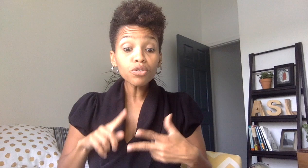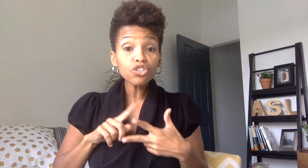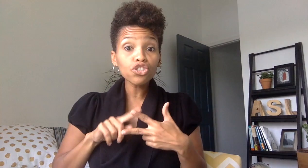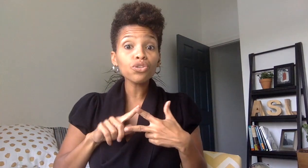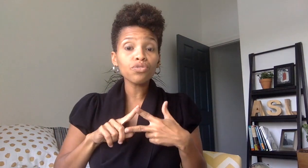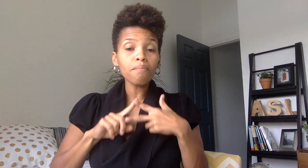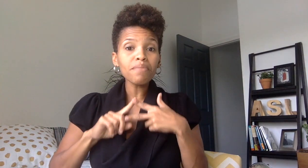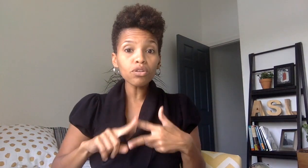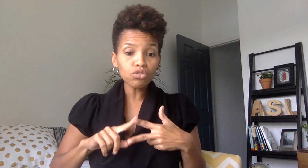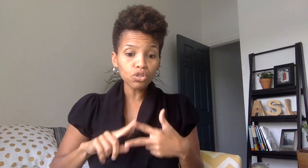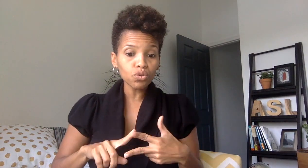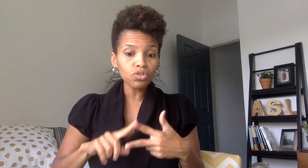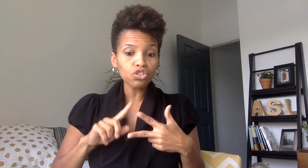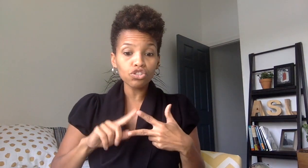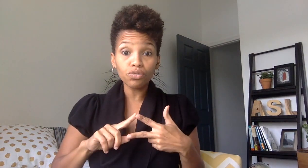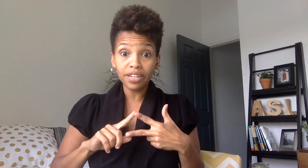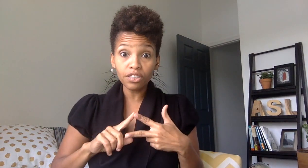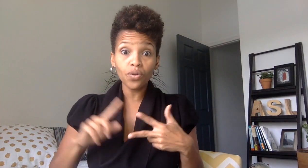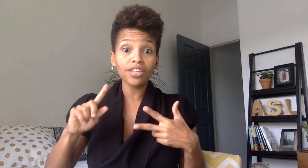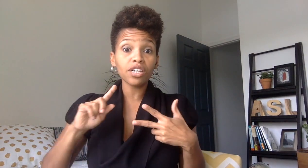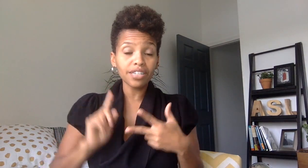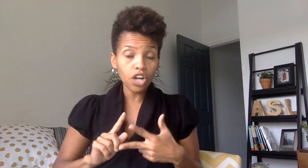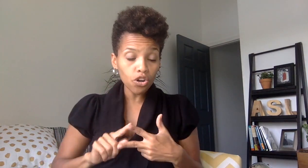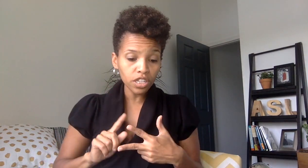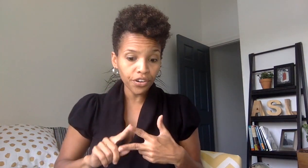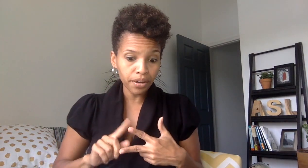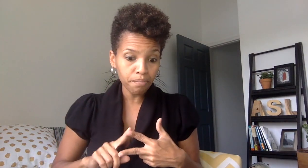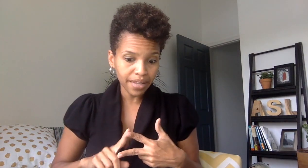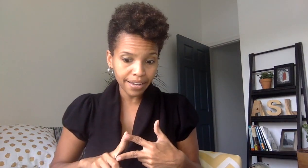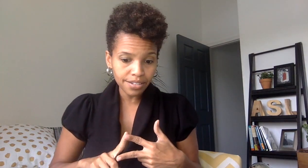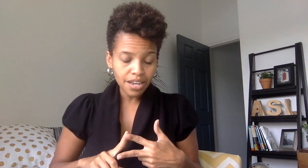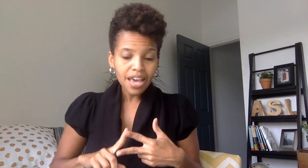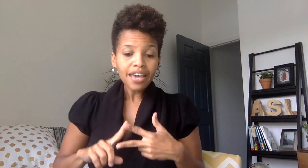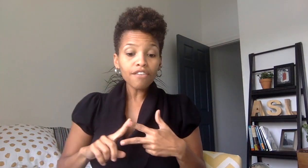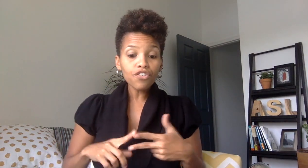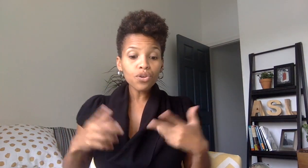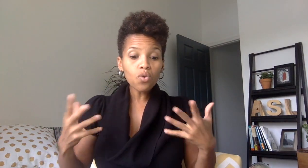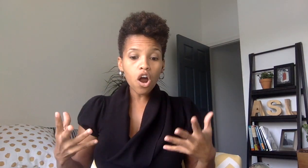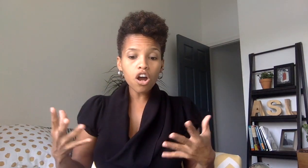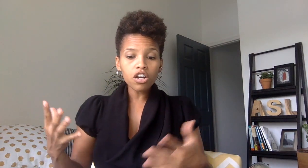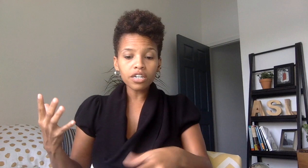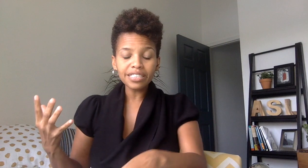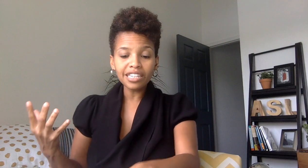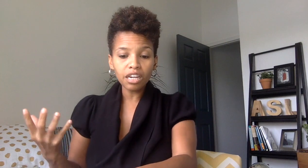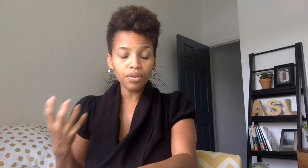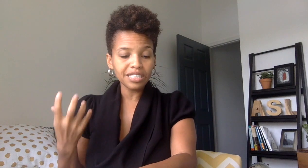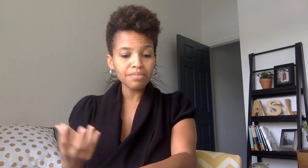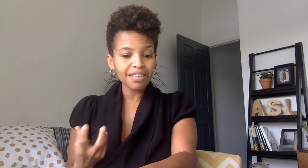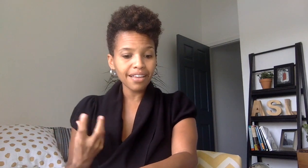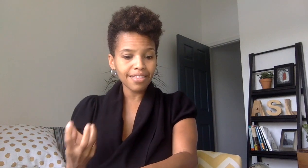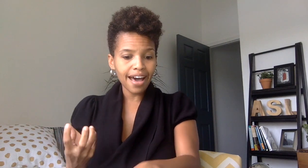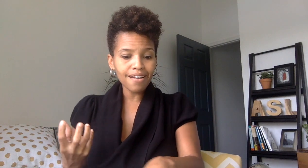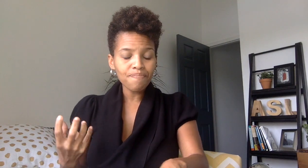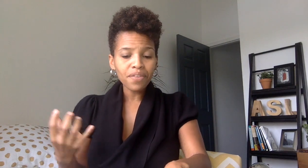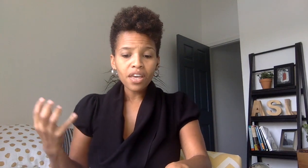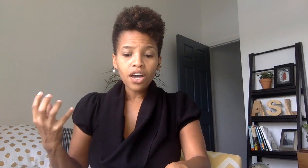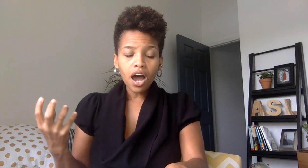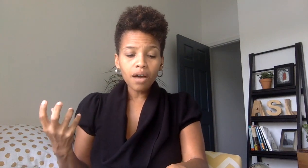two the middle school student who has a cochlear implant if you are dealing with something like that um